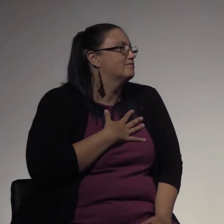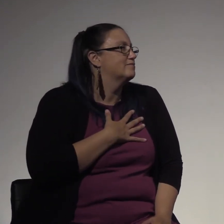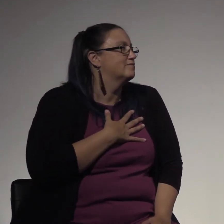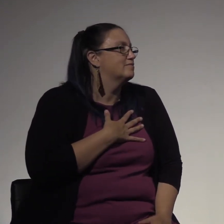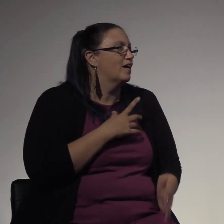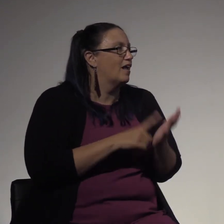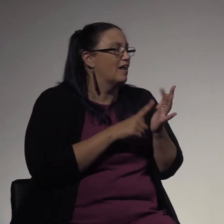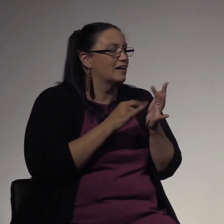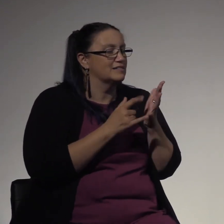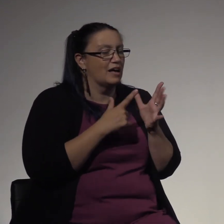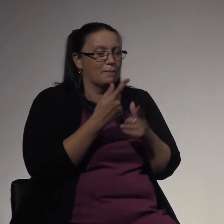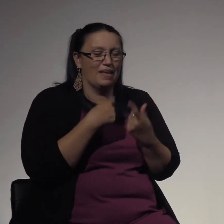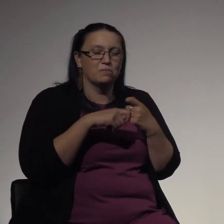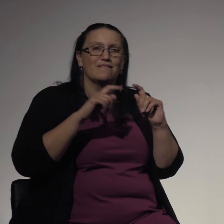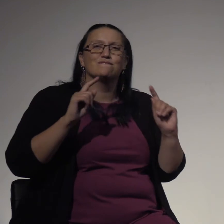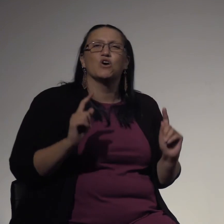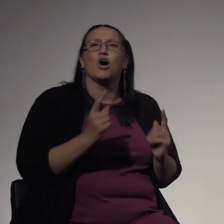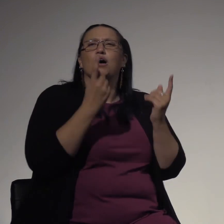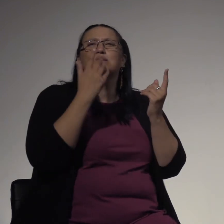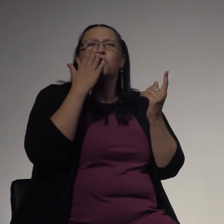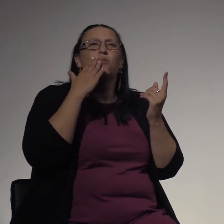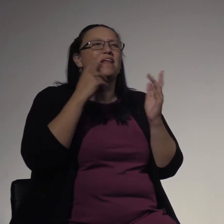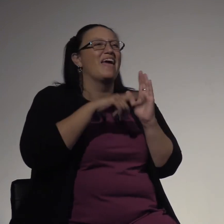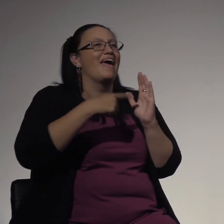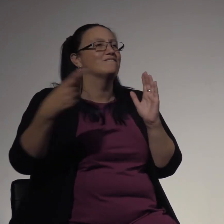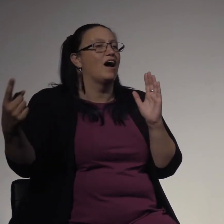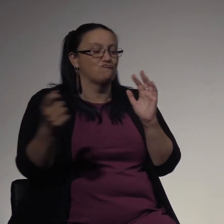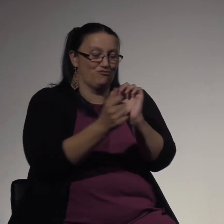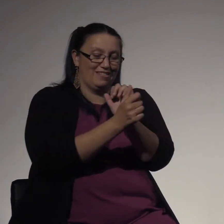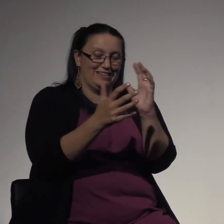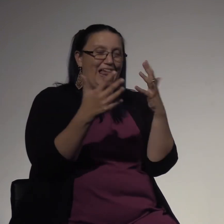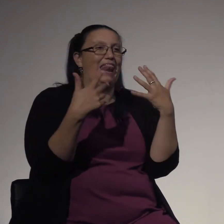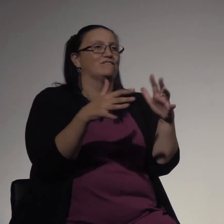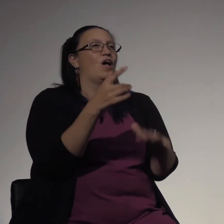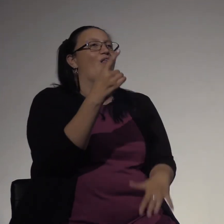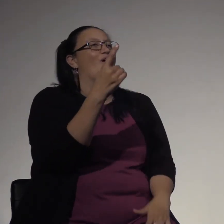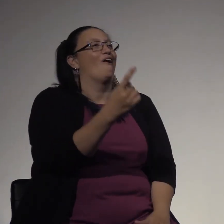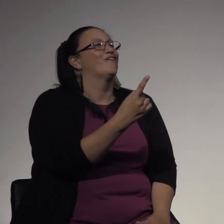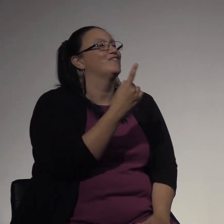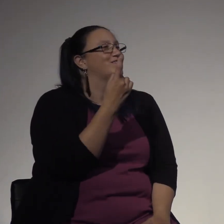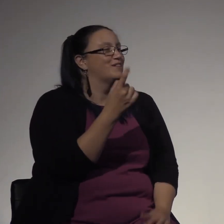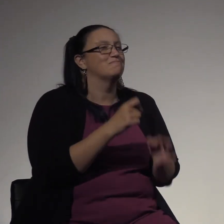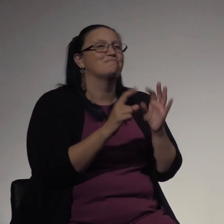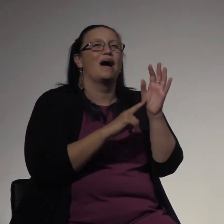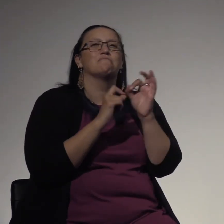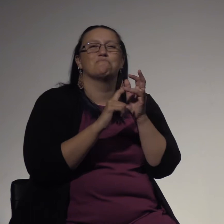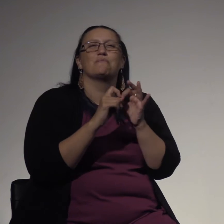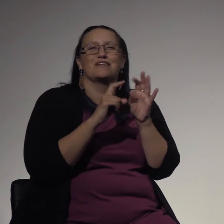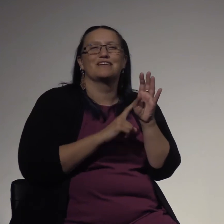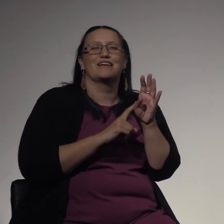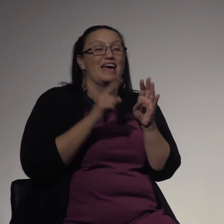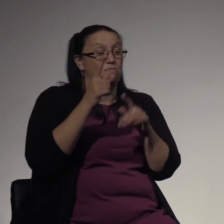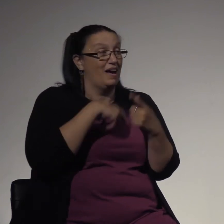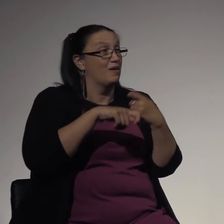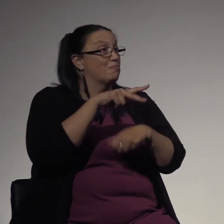ends up becoming the first woman ever released and left alive by Bubby Joe Long. Lisa ends up becoming a